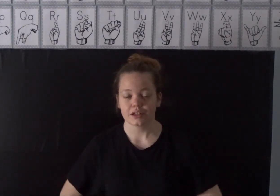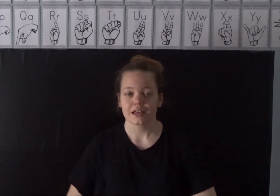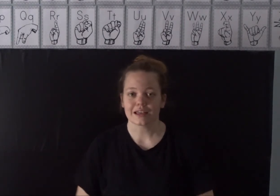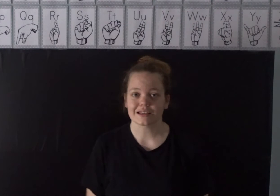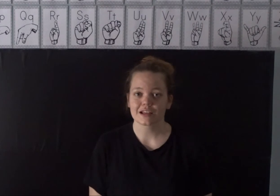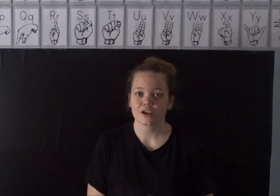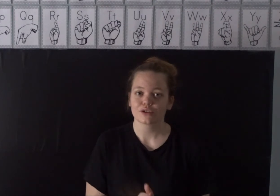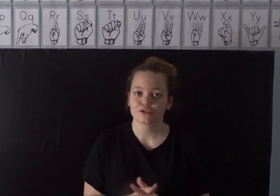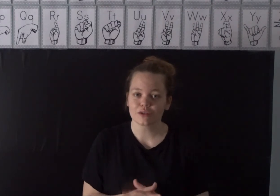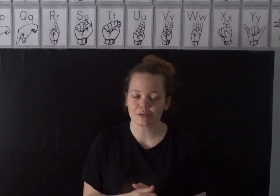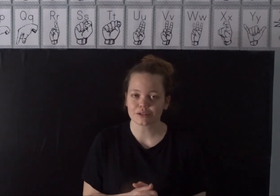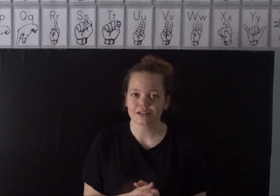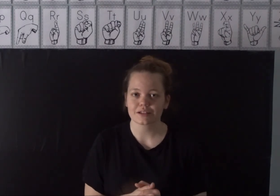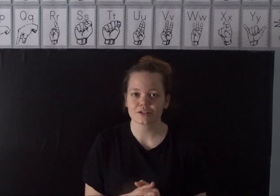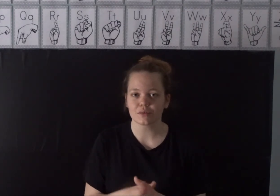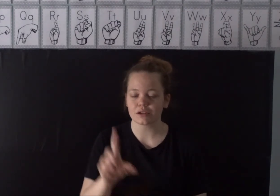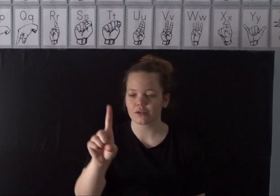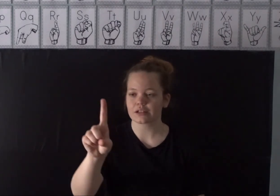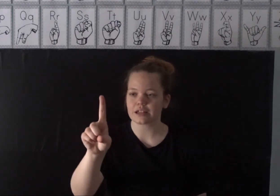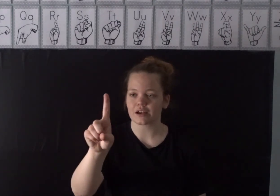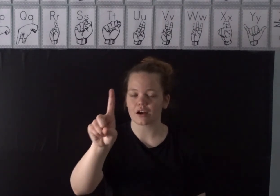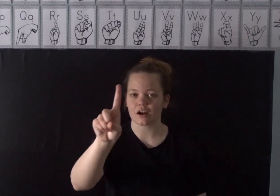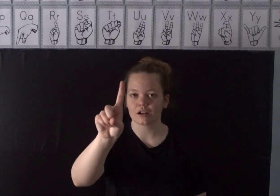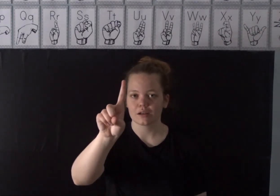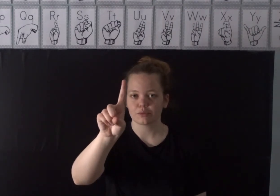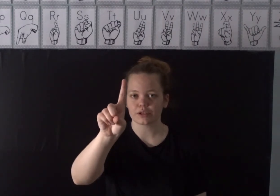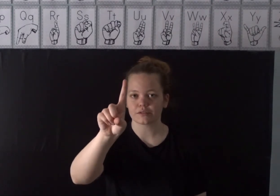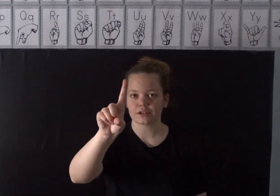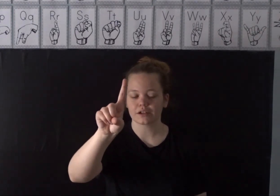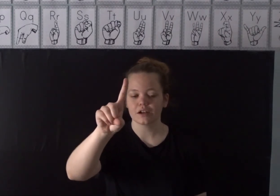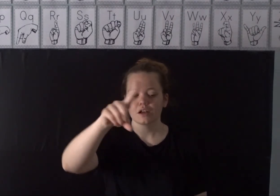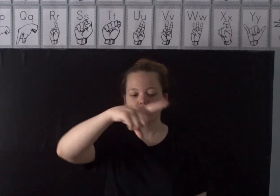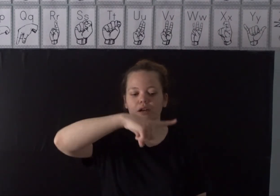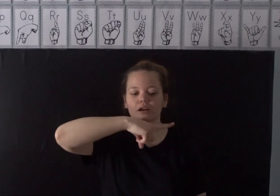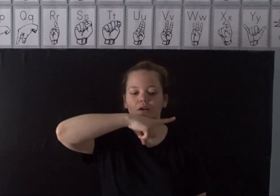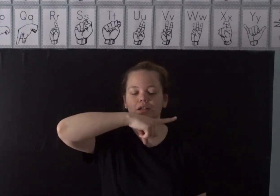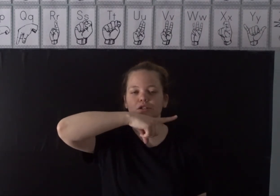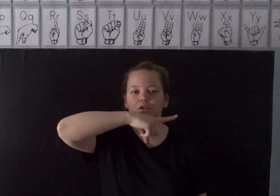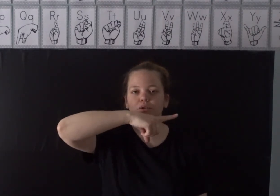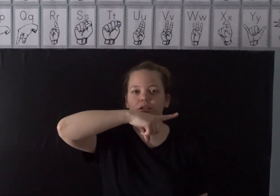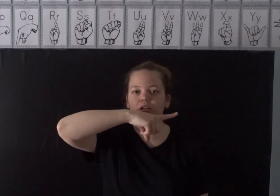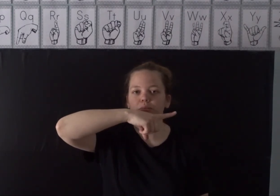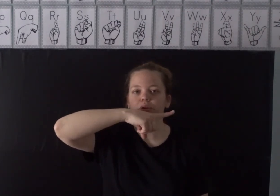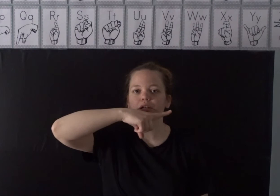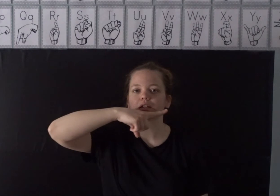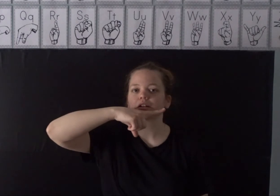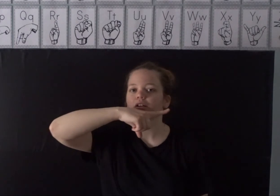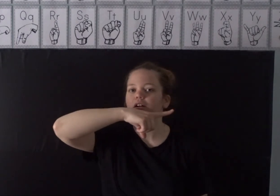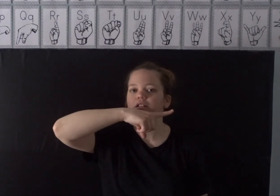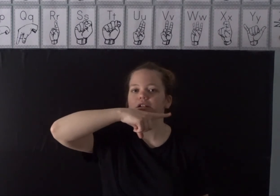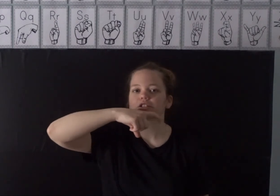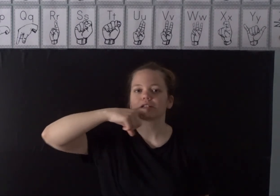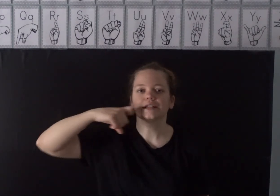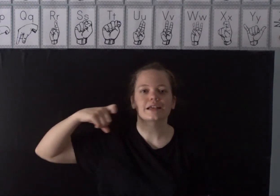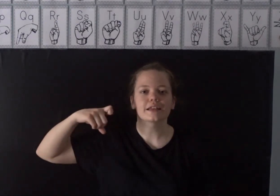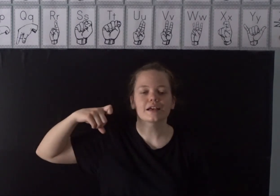is drought. So we are going to take our pointer finger. We are going to bring it across our chin like that.